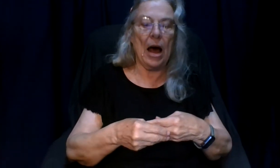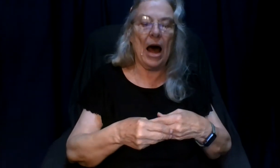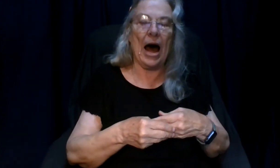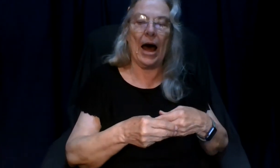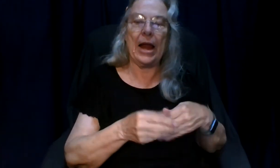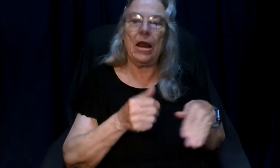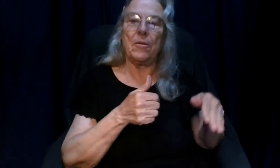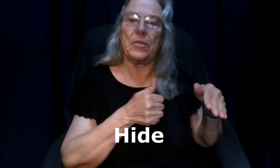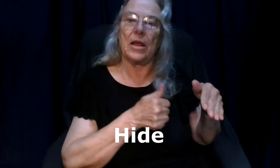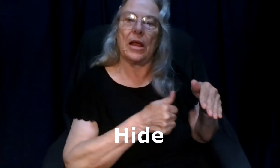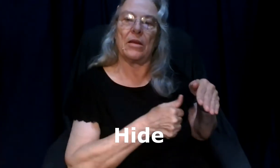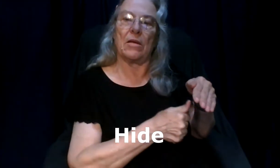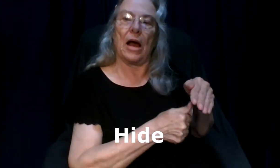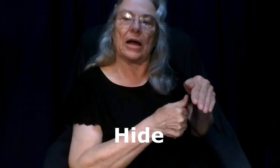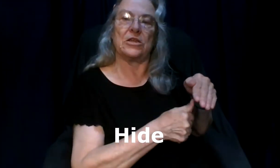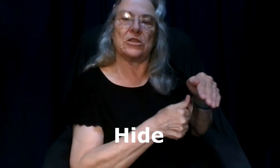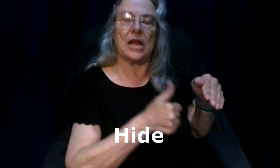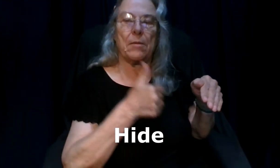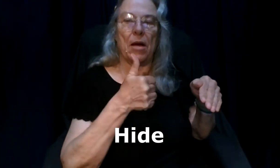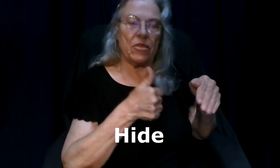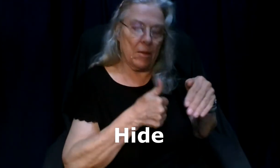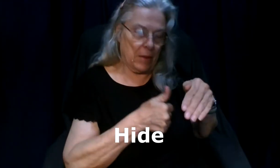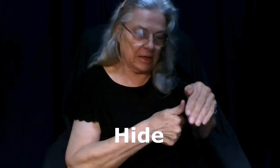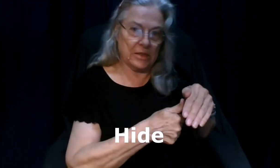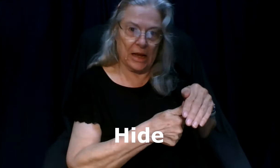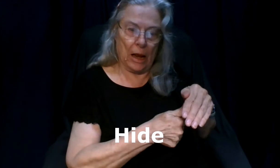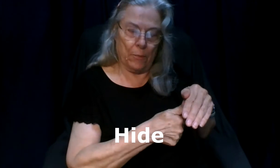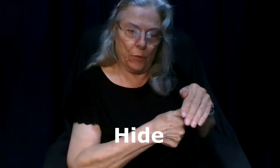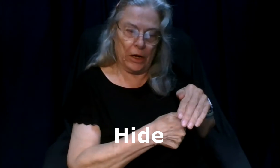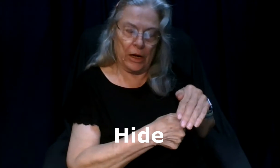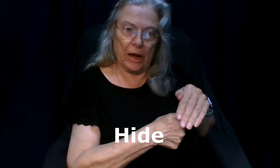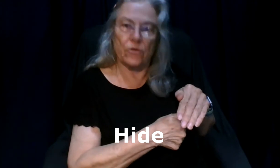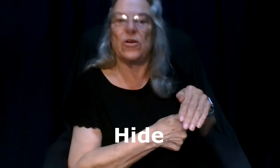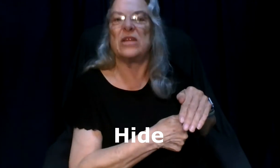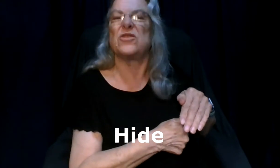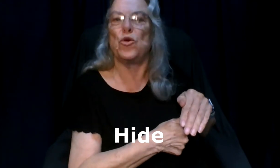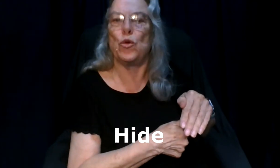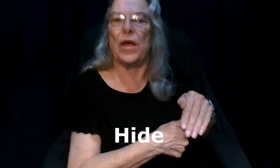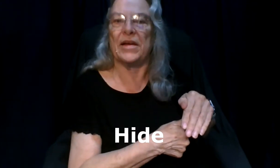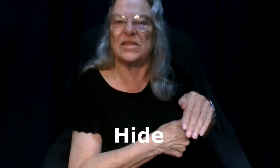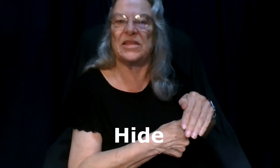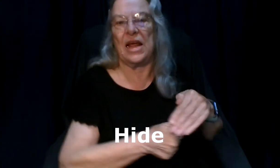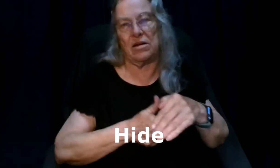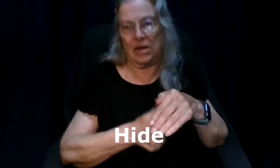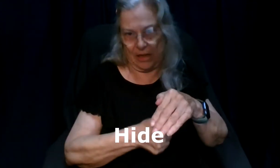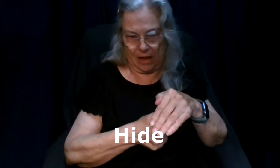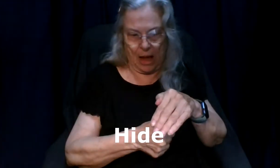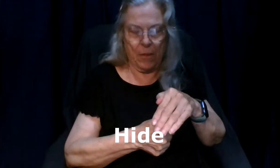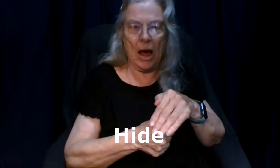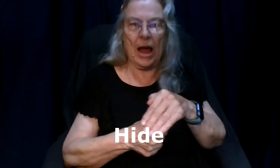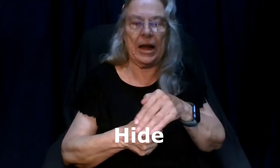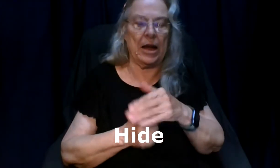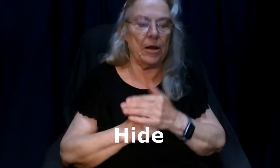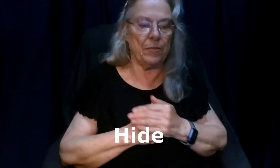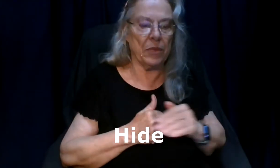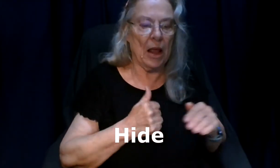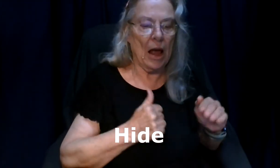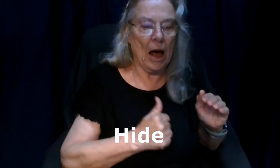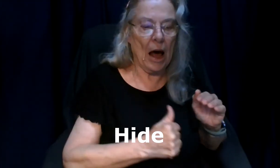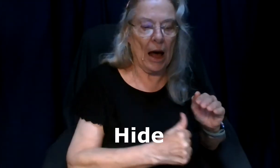hide and I just take my thumb and it's like I'm putting it underneath so you can't see it I'm hiding it hide